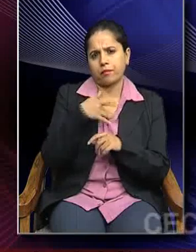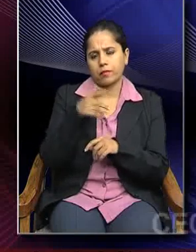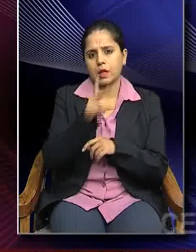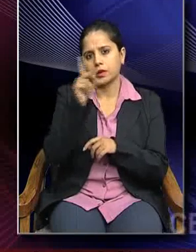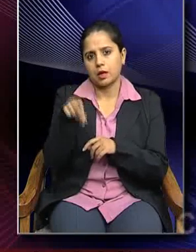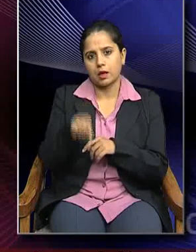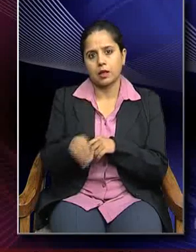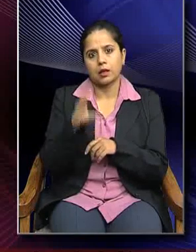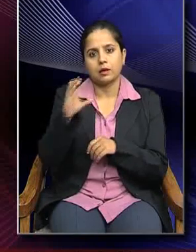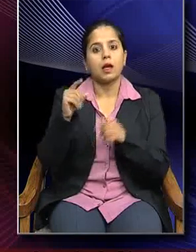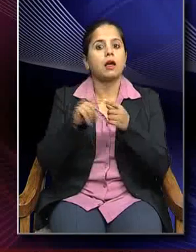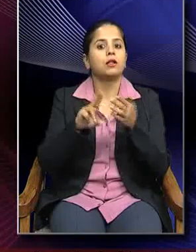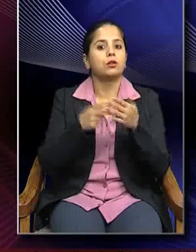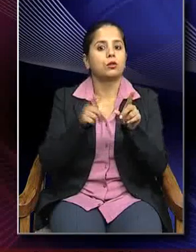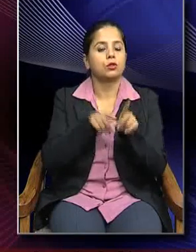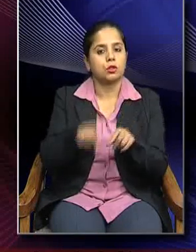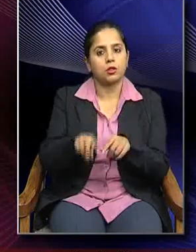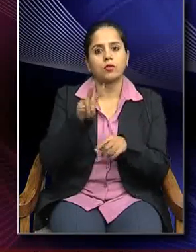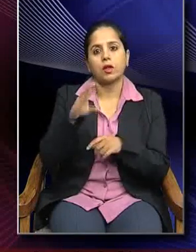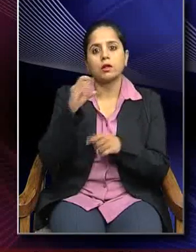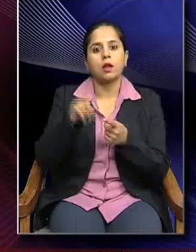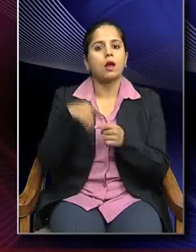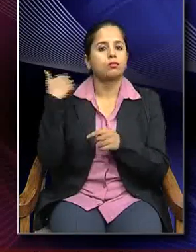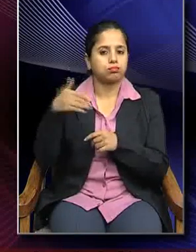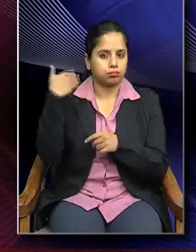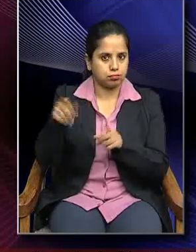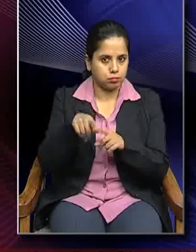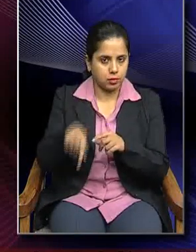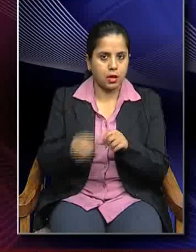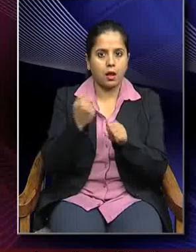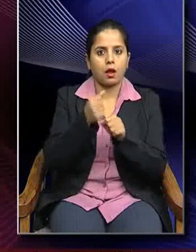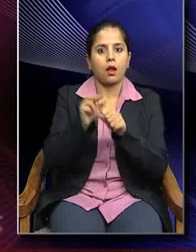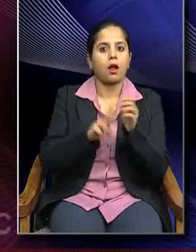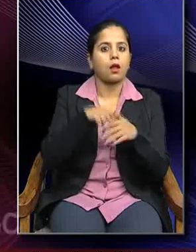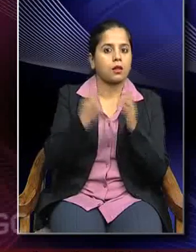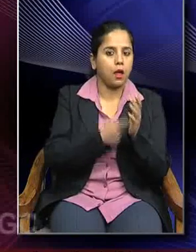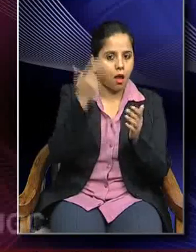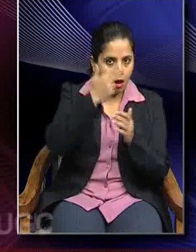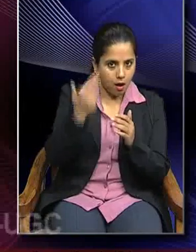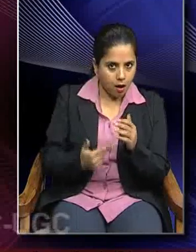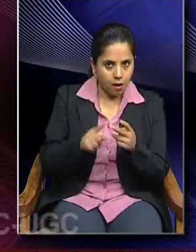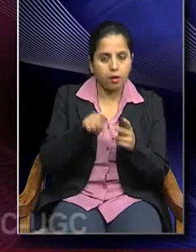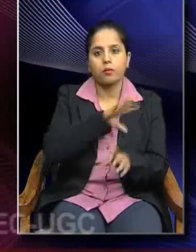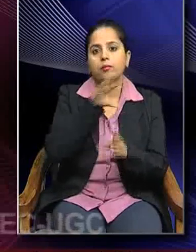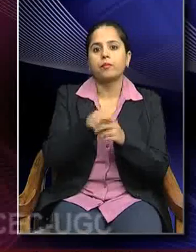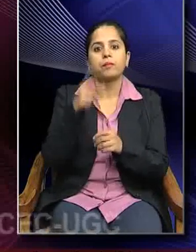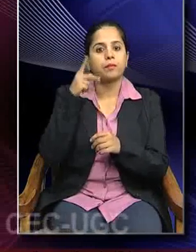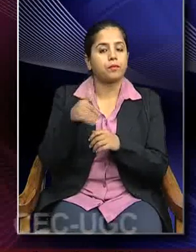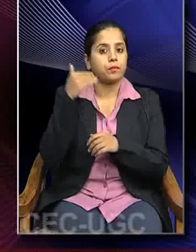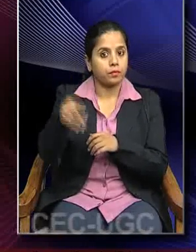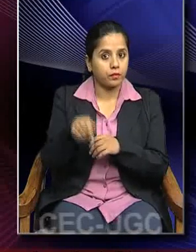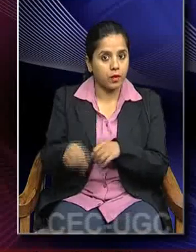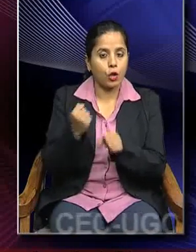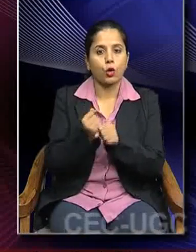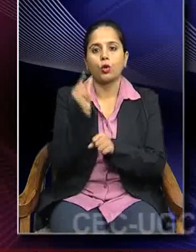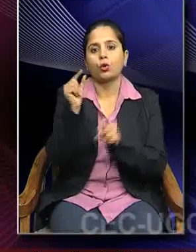century BCE onwards. For Gandhar art it includes, it goes up to Gupta